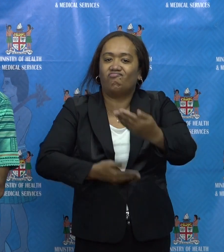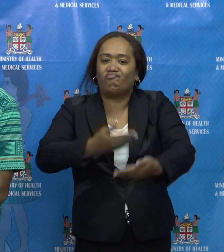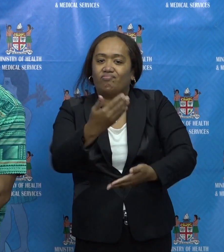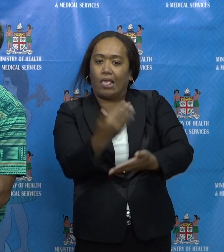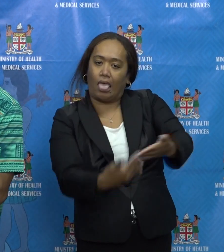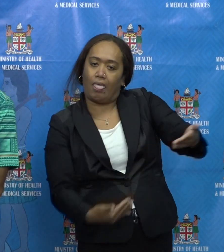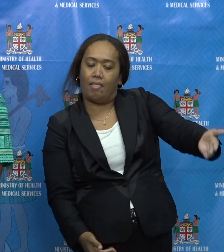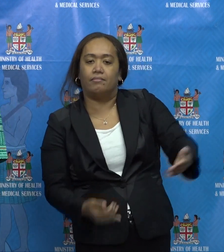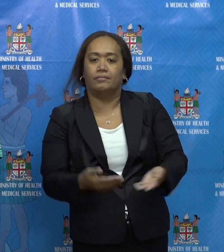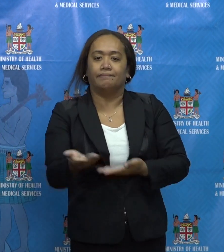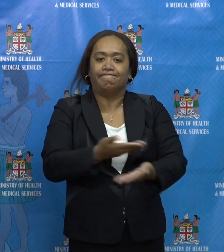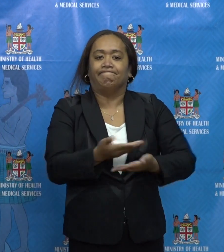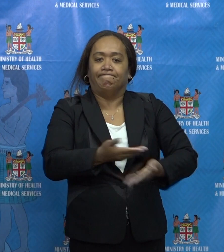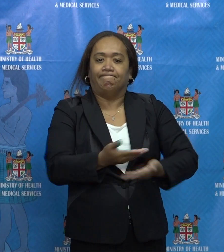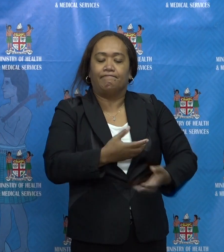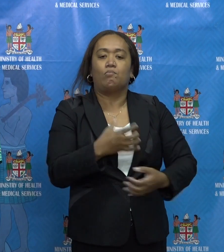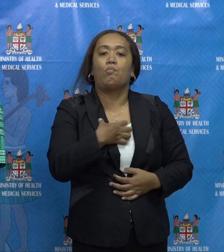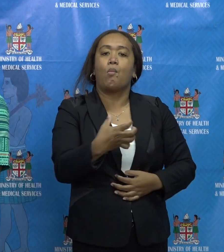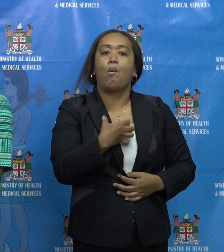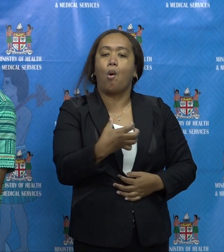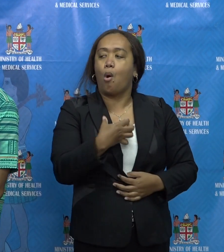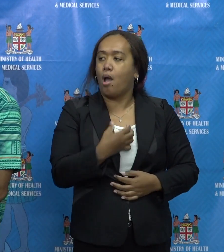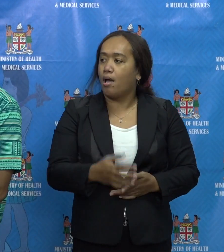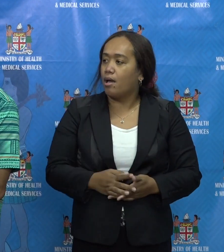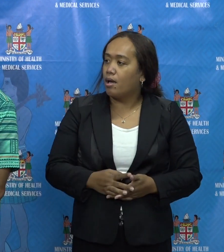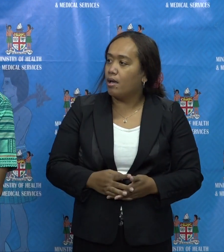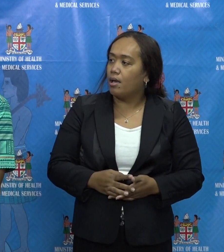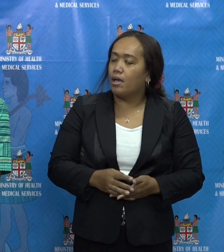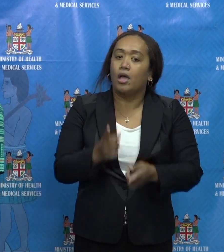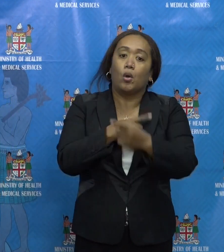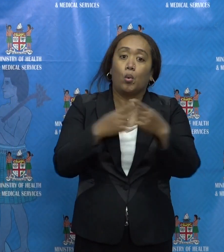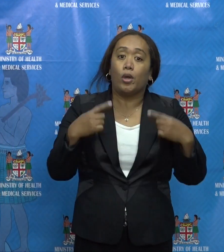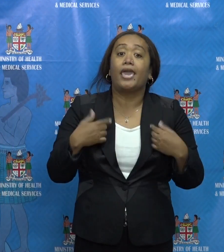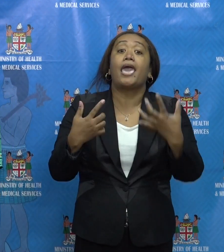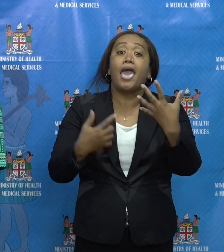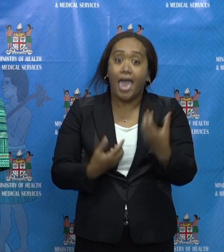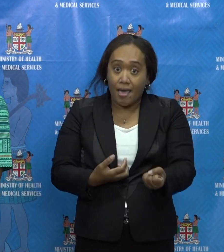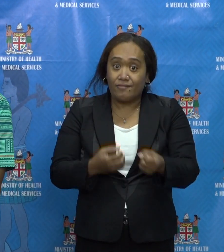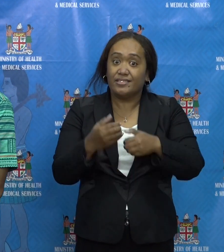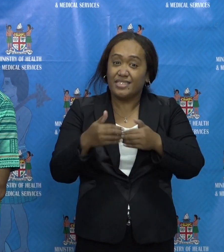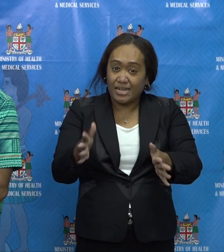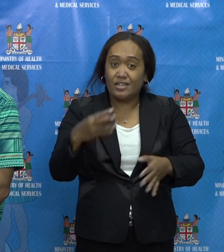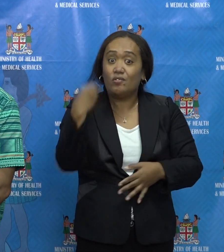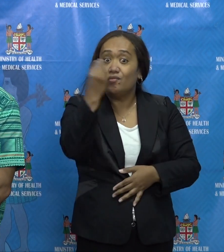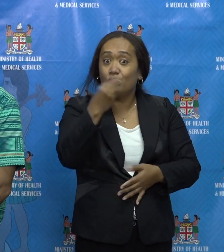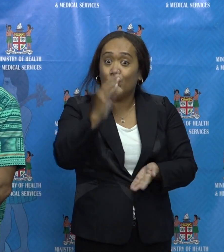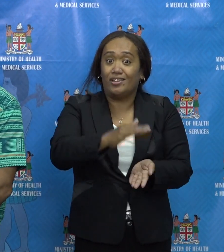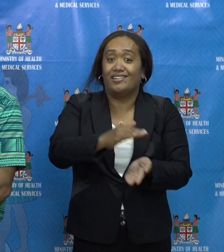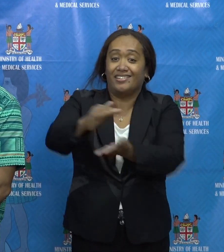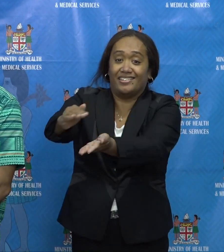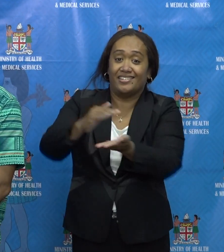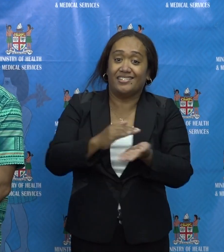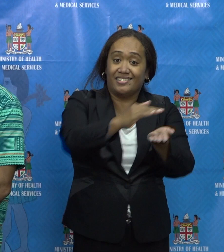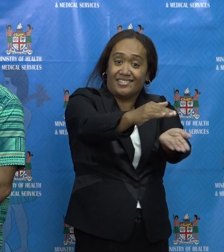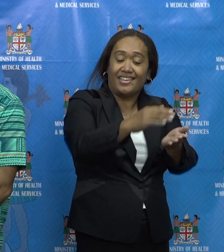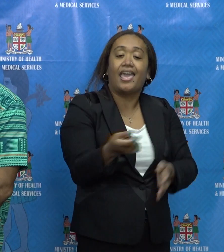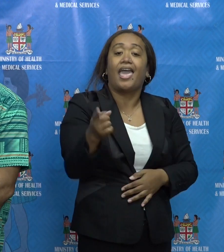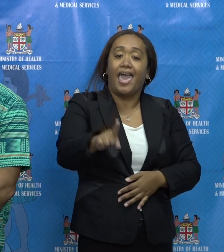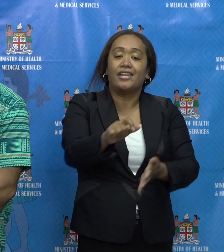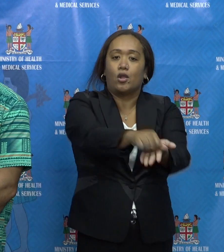that will need to be discussed a little bit more extensively, given the fact that we have started this program of having food in reserve